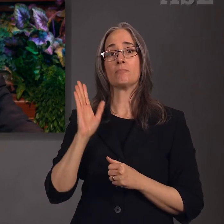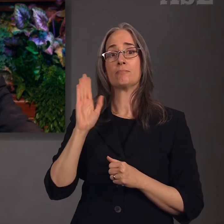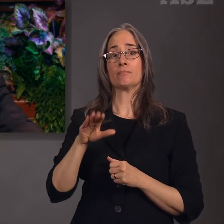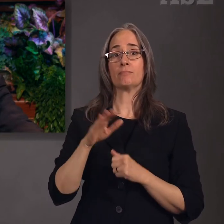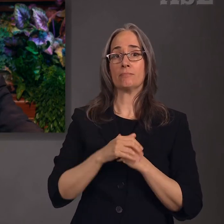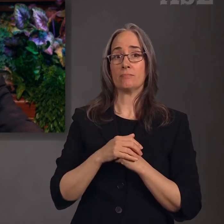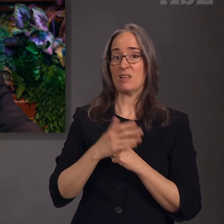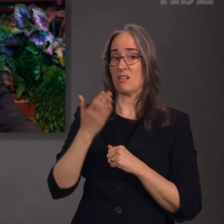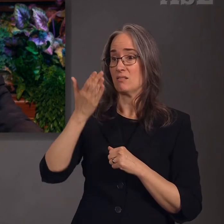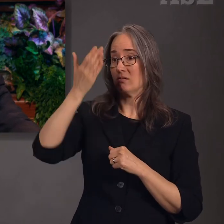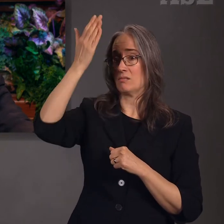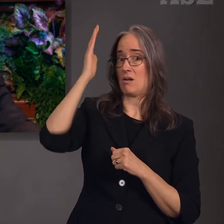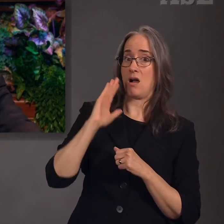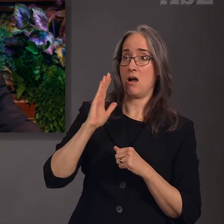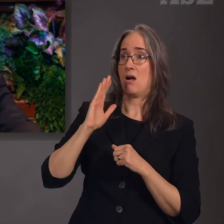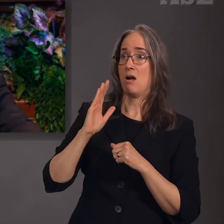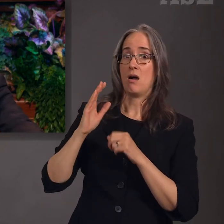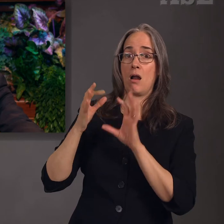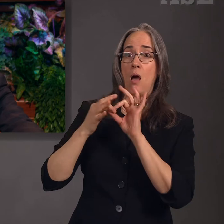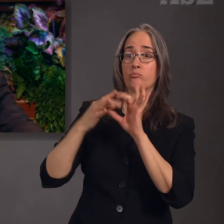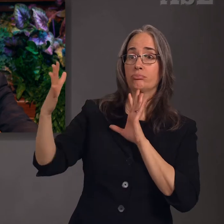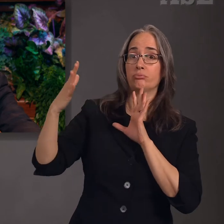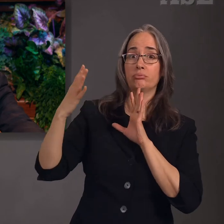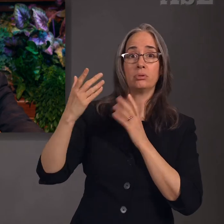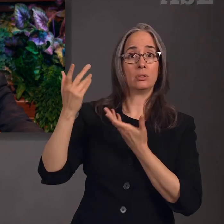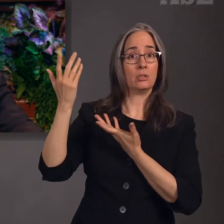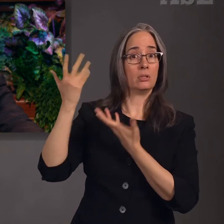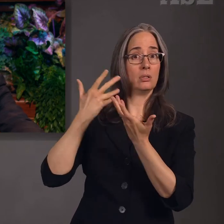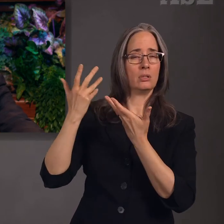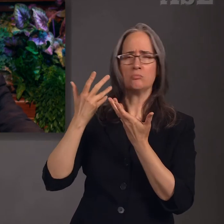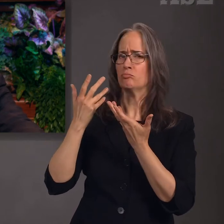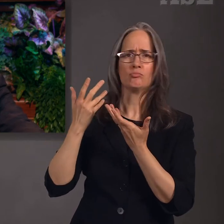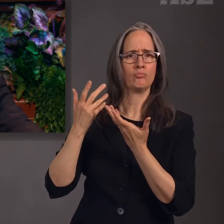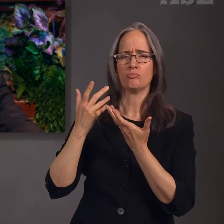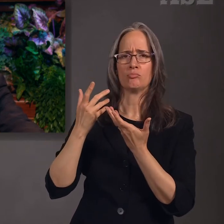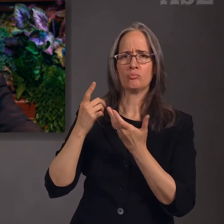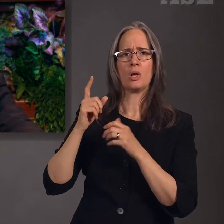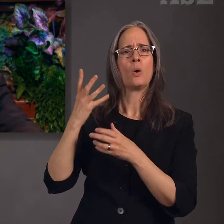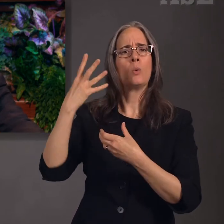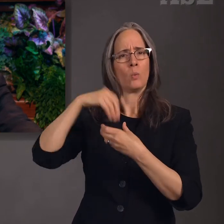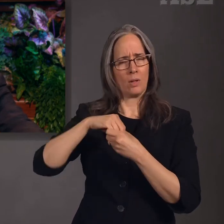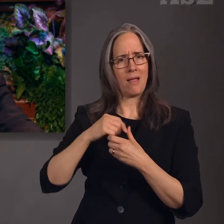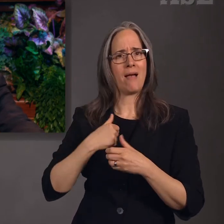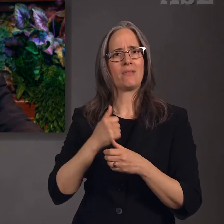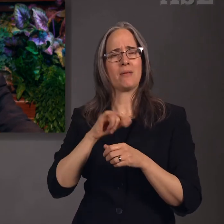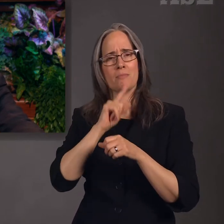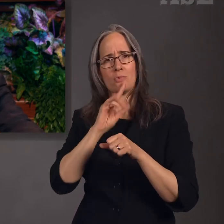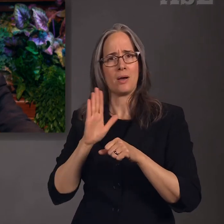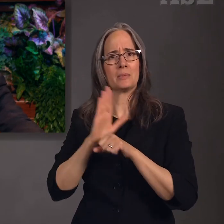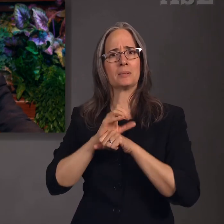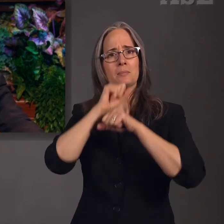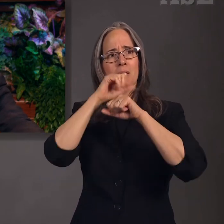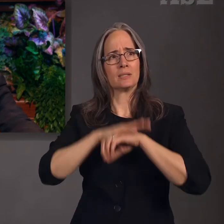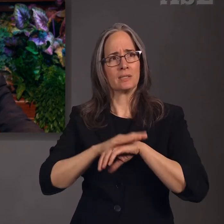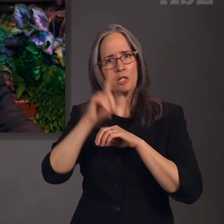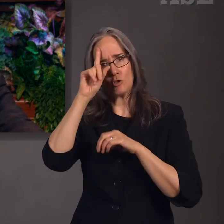with or withhold His promised blessings of eternal life from every